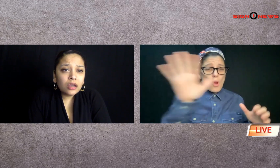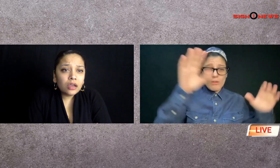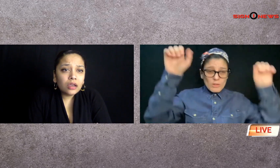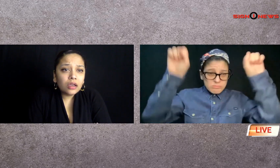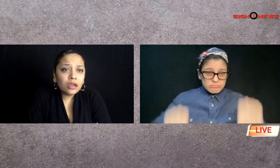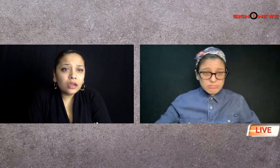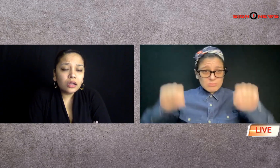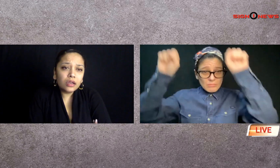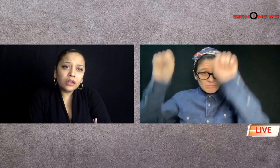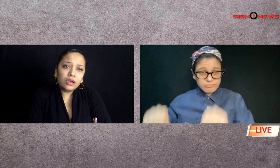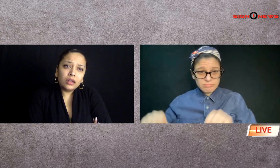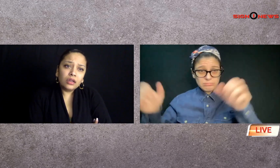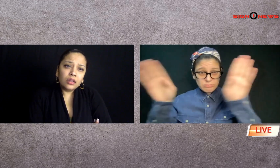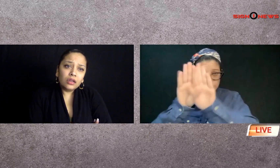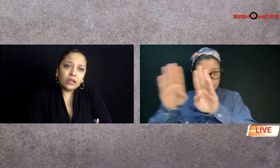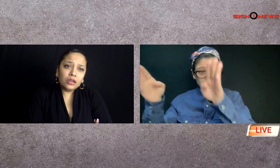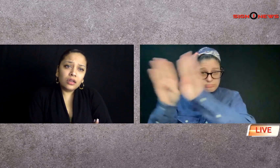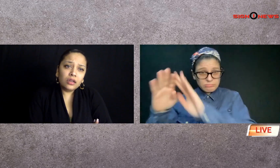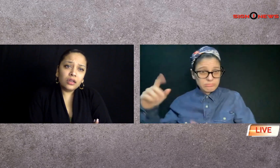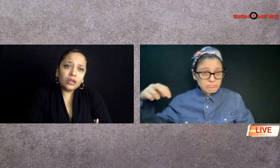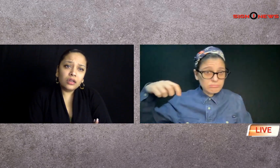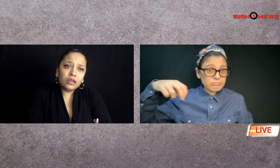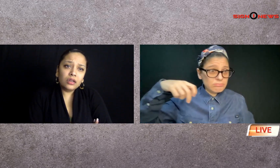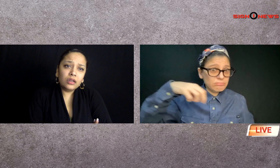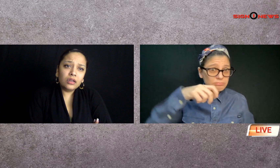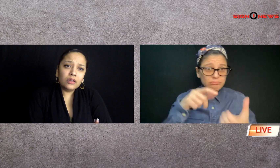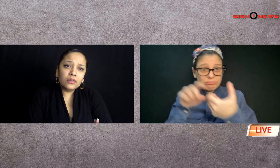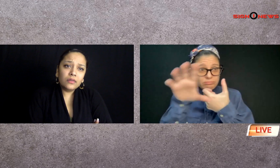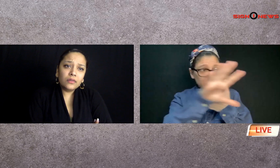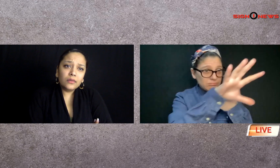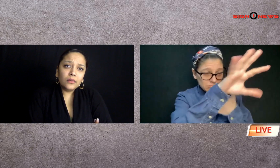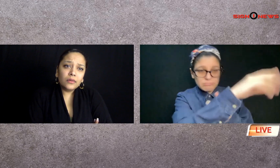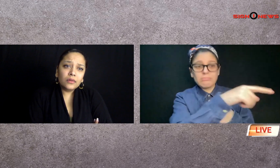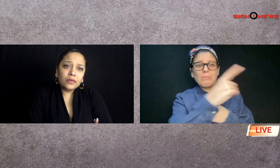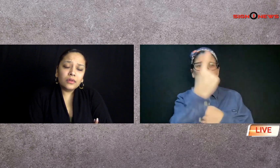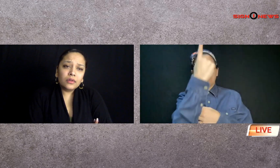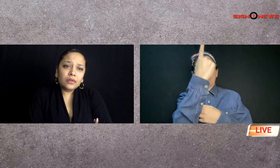documented all of the closings of the ATMs while he was walking around town